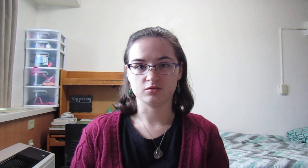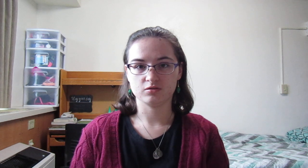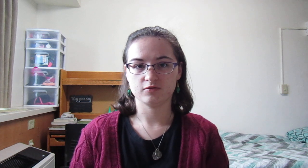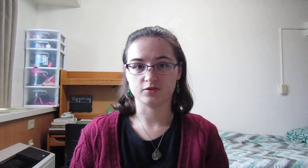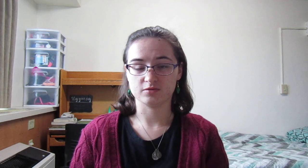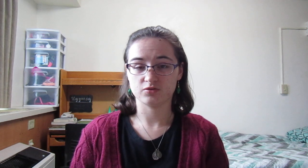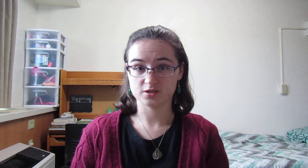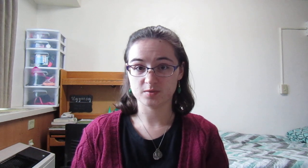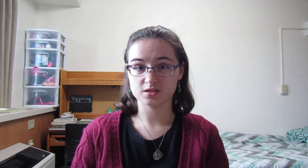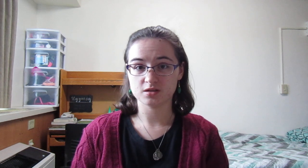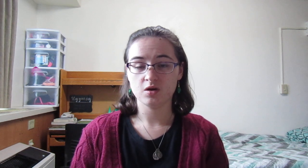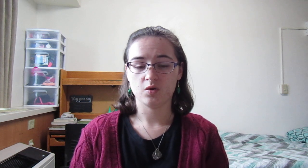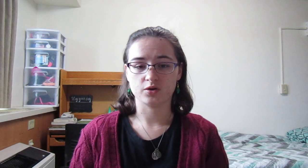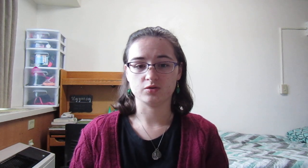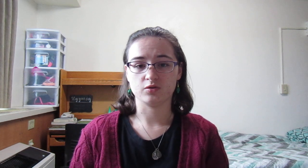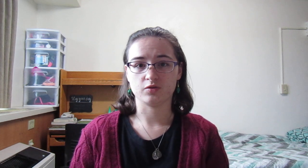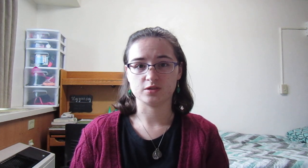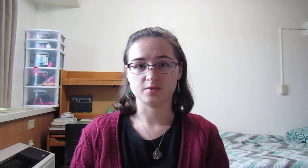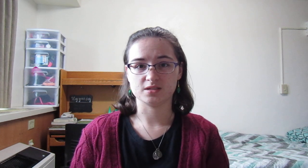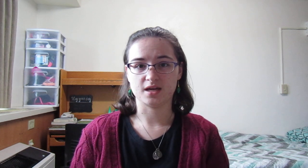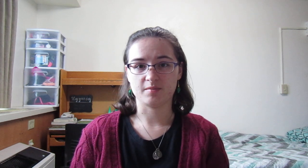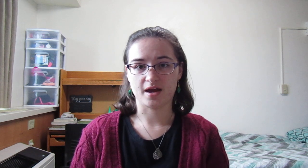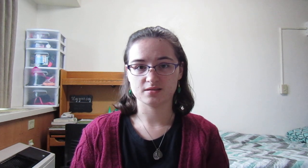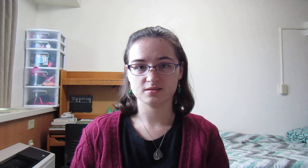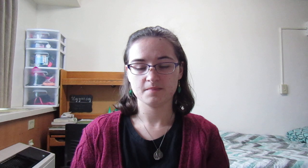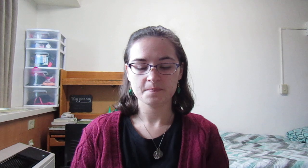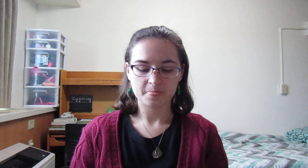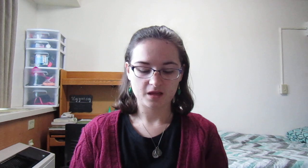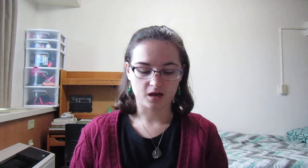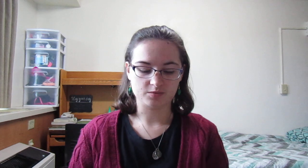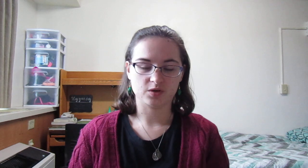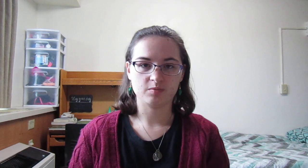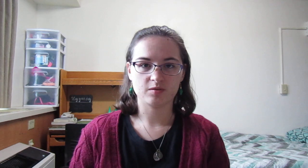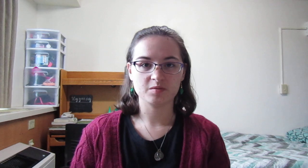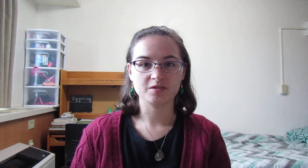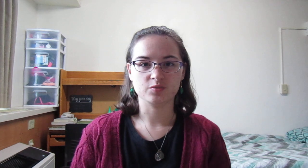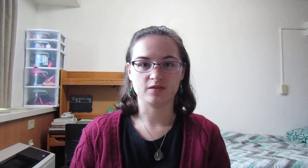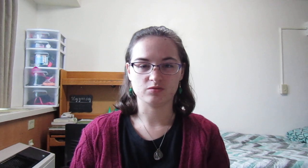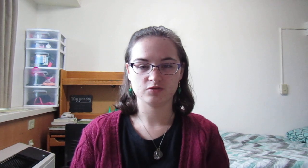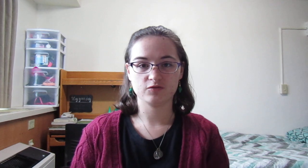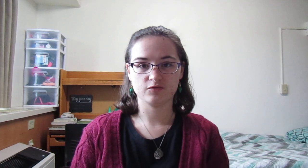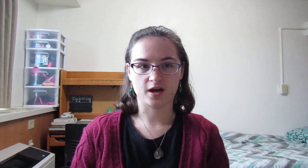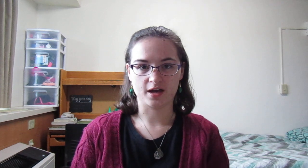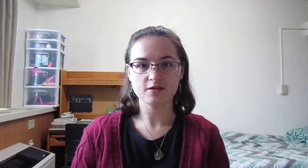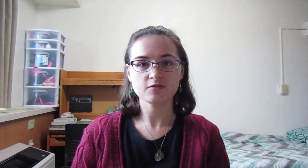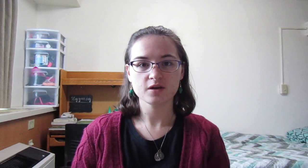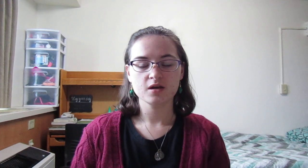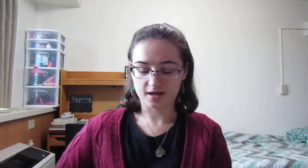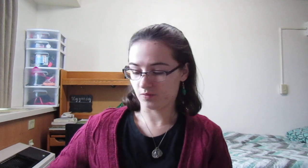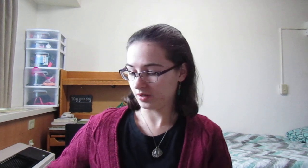for Christmas, or you can do the Christmas Day Mass. So I'll probably be doing those five. I wanted